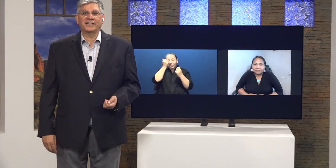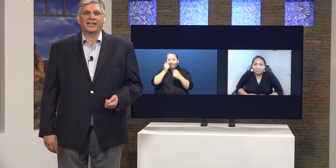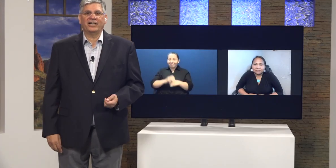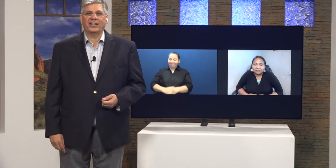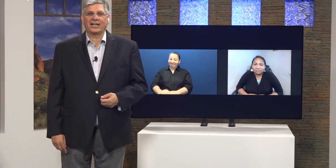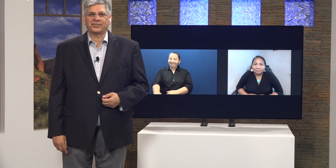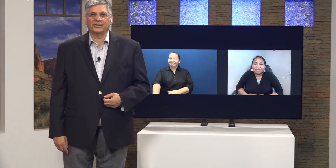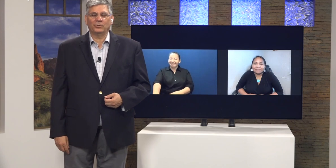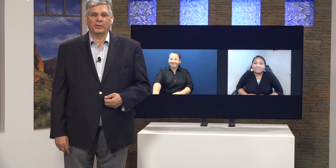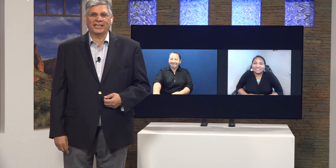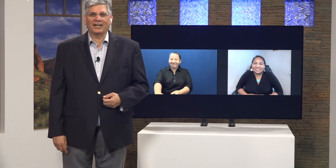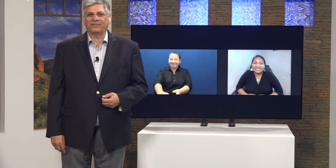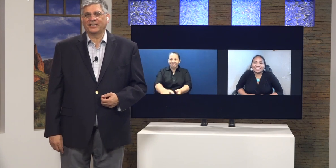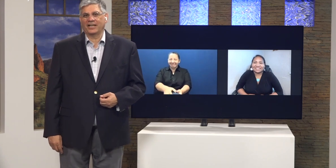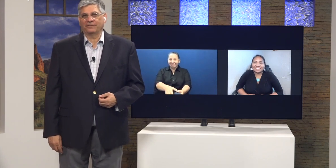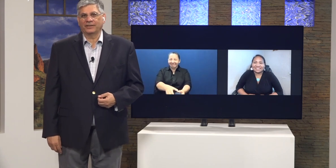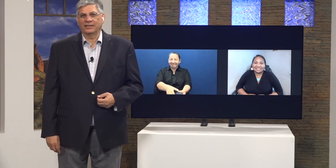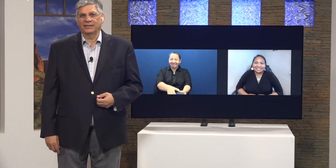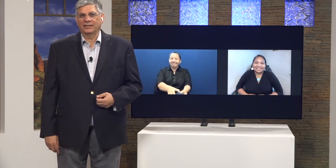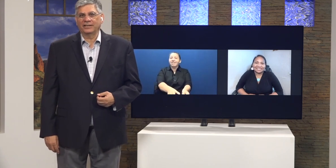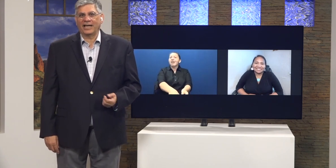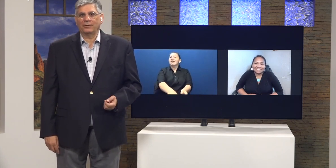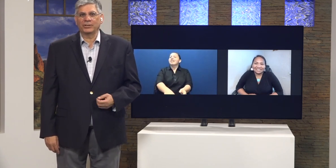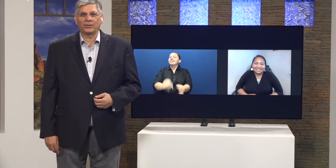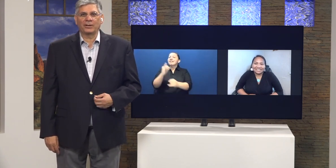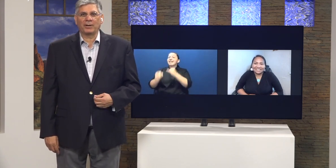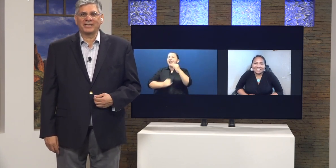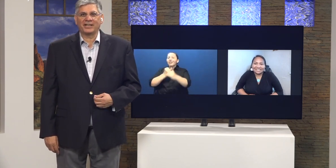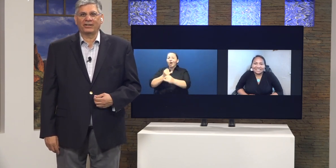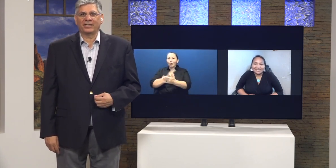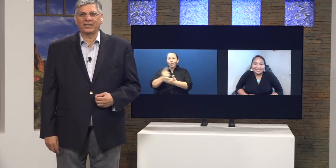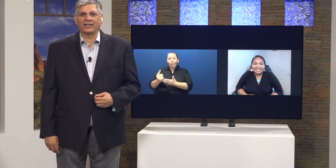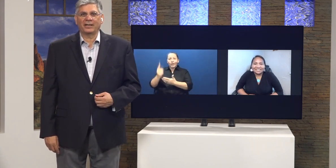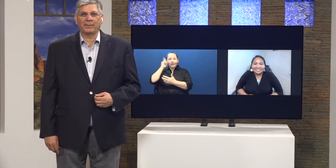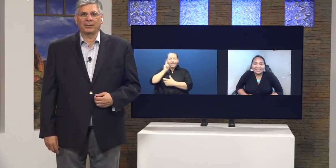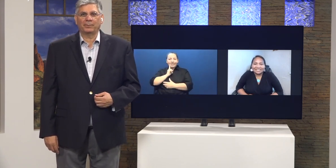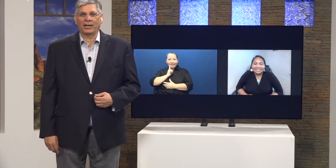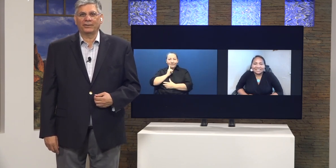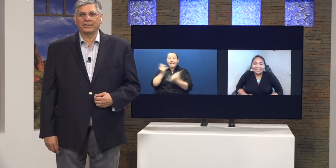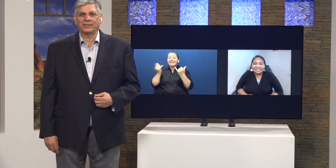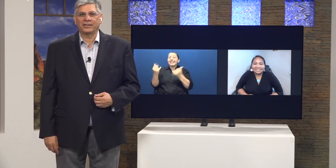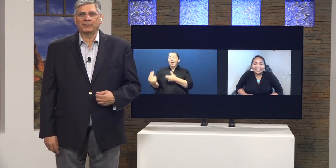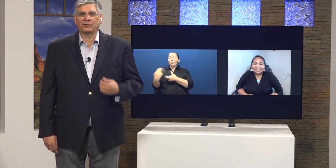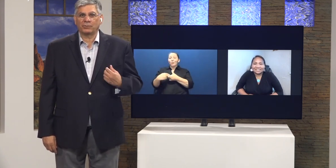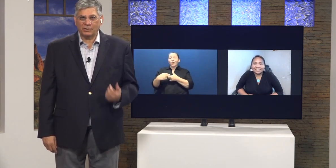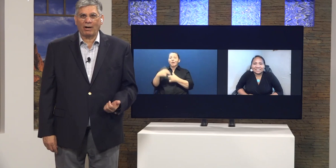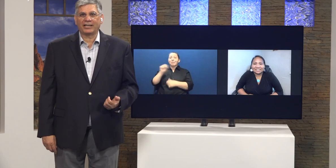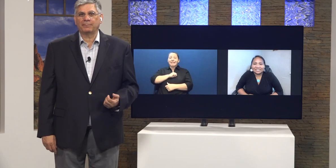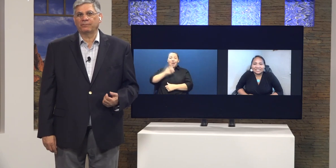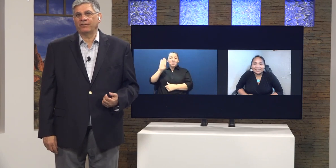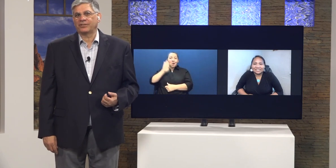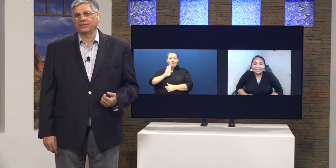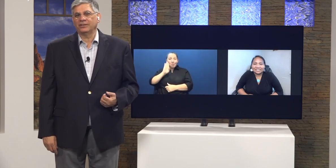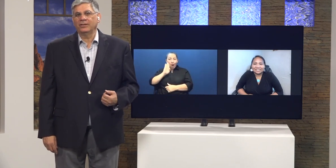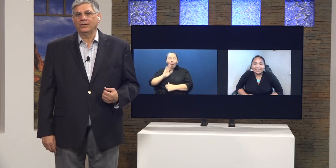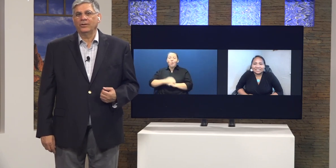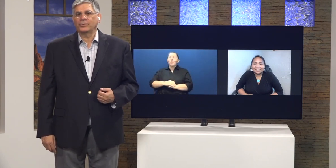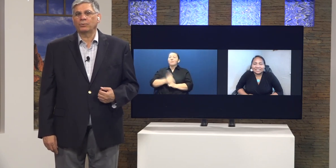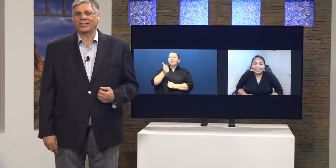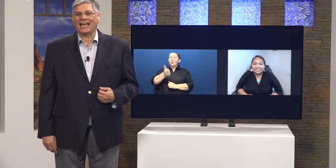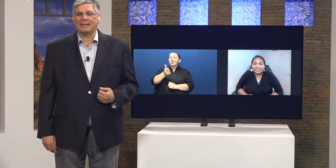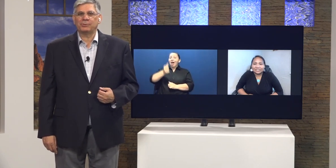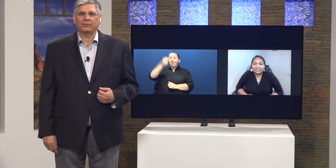It is International Week of the Deaf. Today we're joined by Sarah Young, Brown. She's a Meskwaki professional